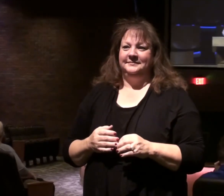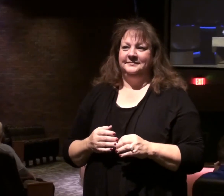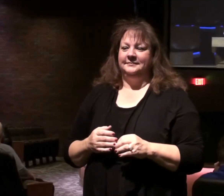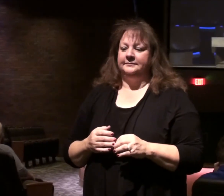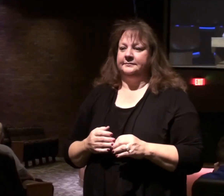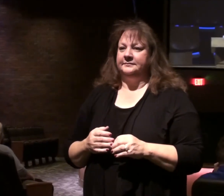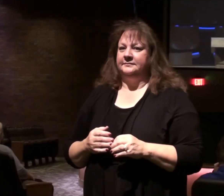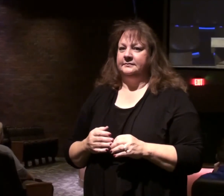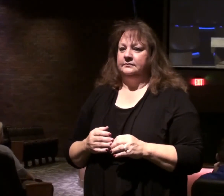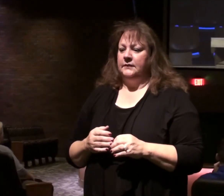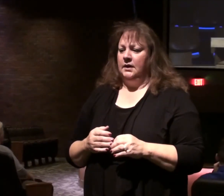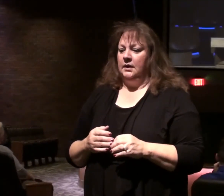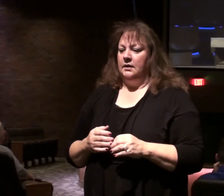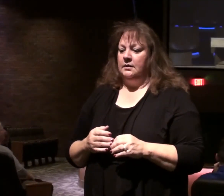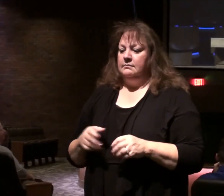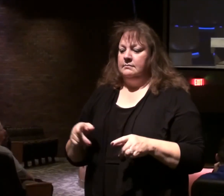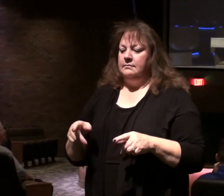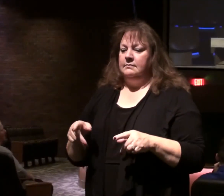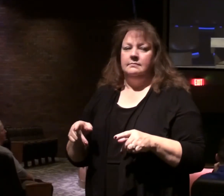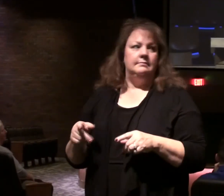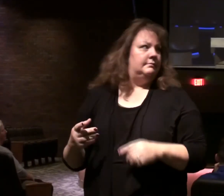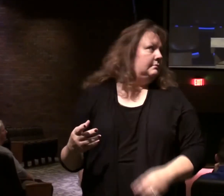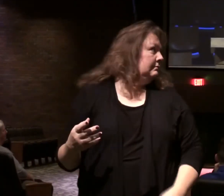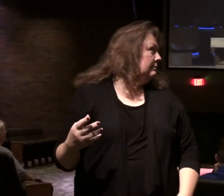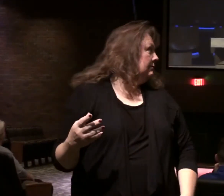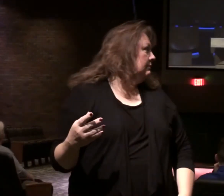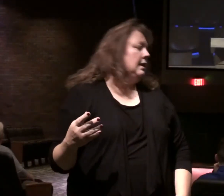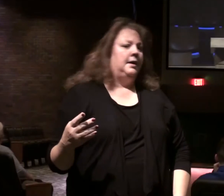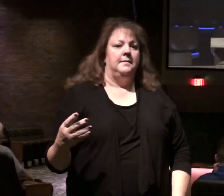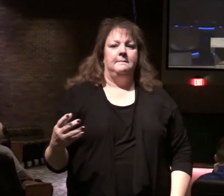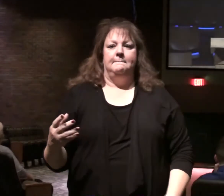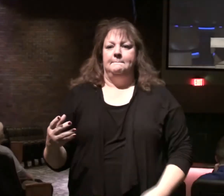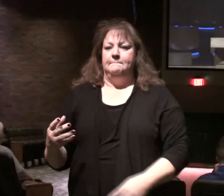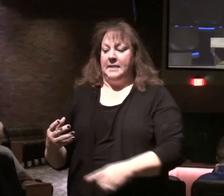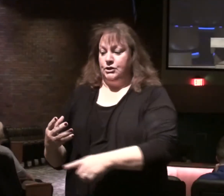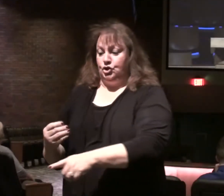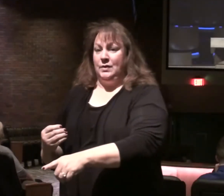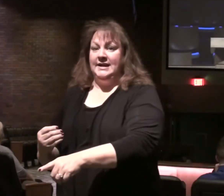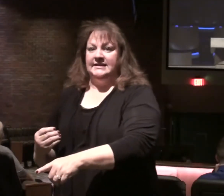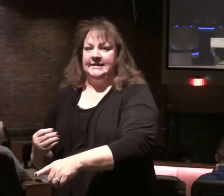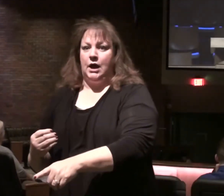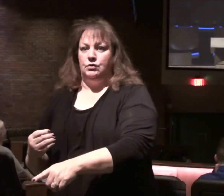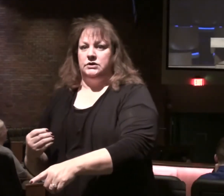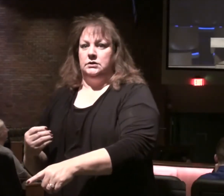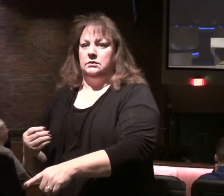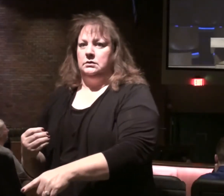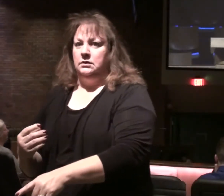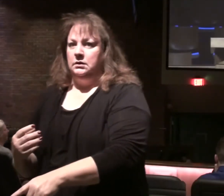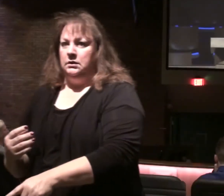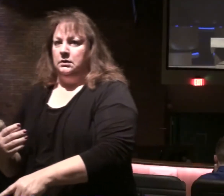We are privileged to be studying the book of Revelation together, so if you turn there in your Bibles,